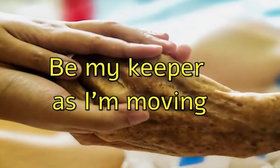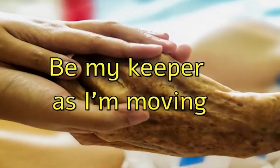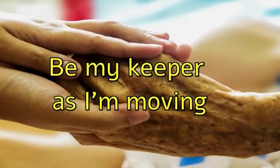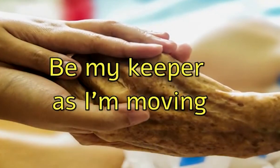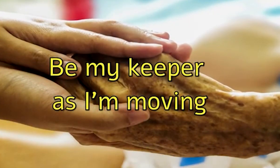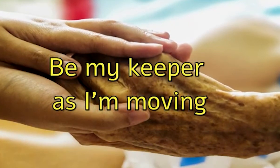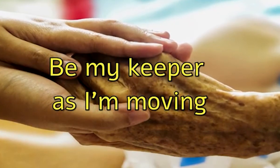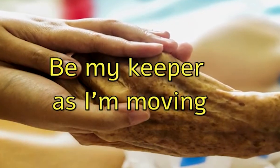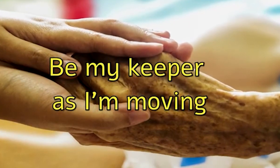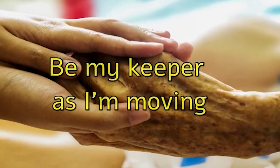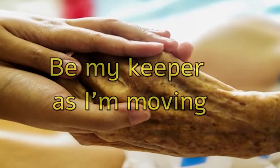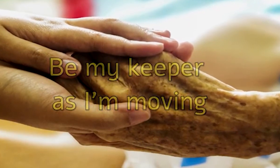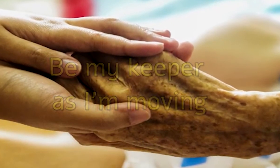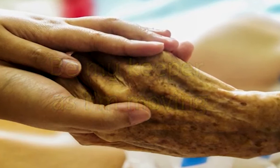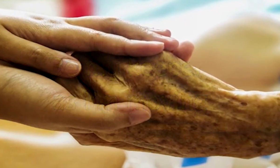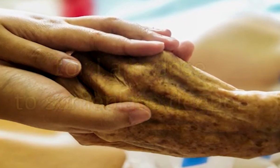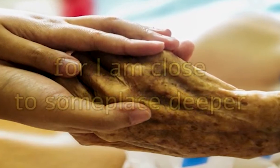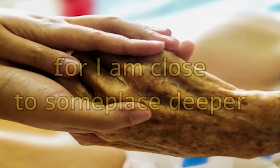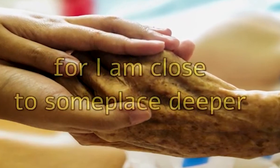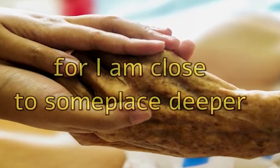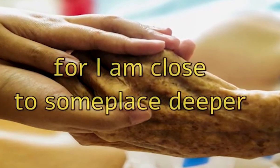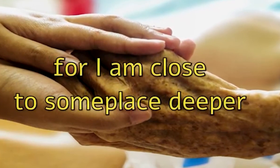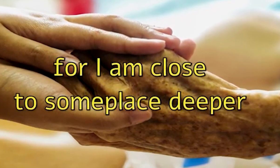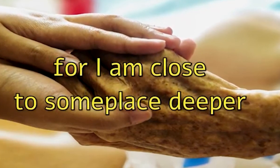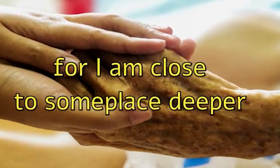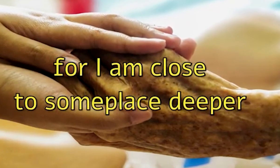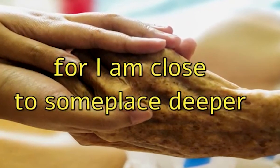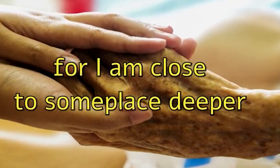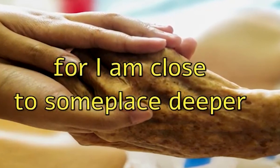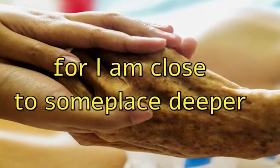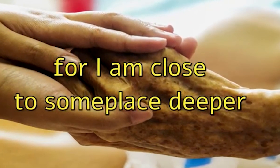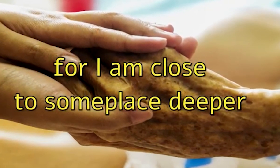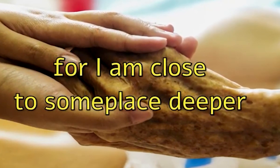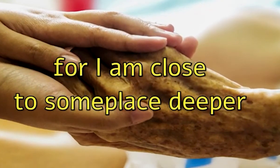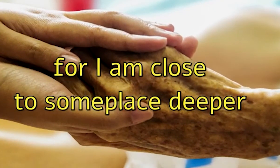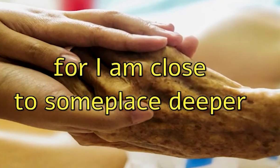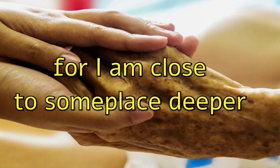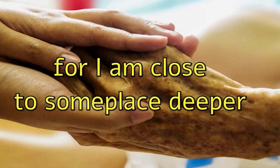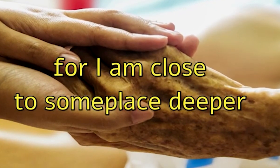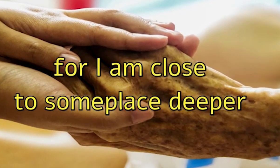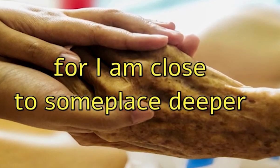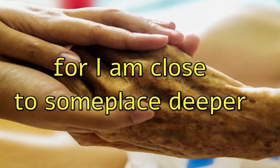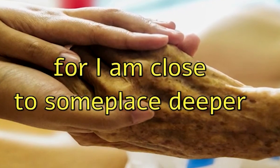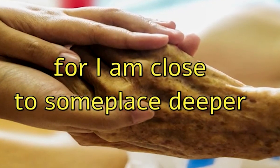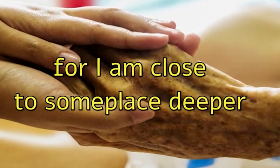as i'm moving for i am close to some place